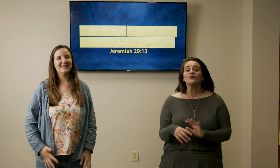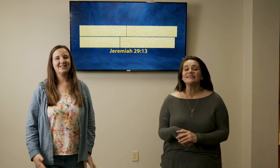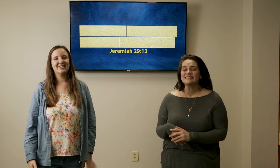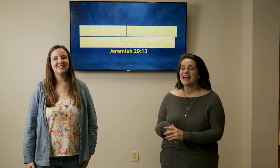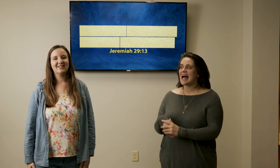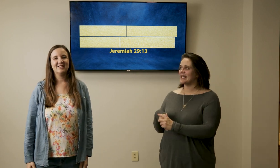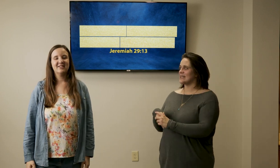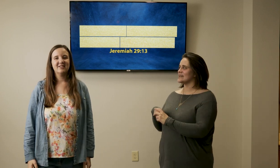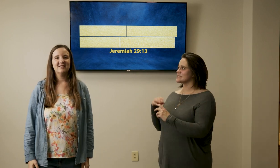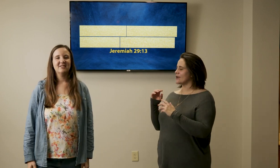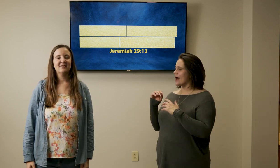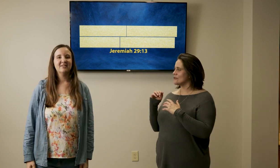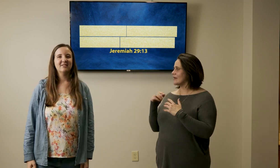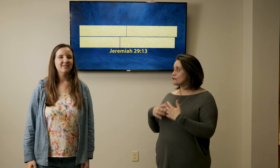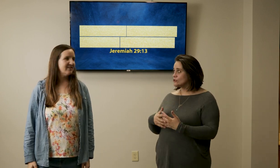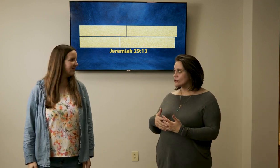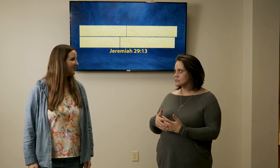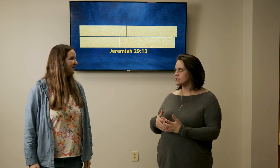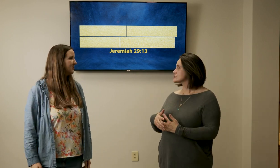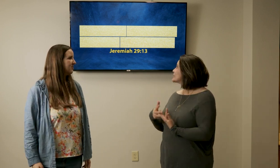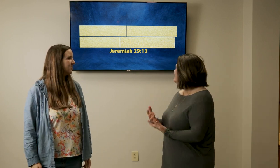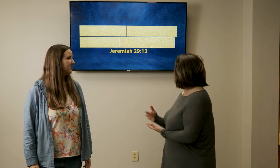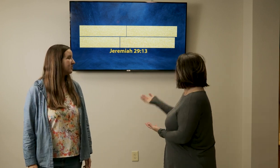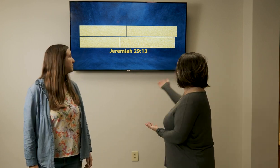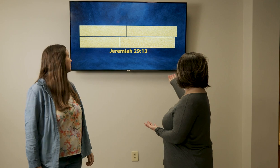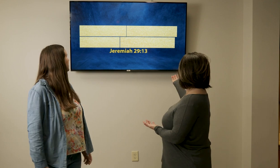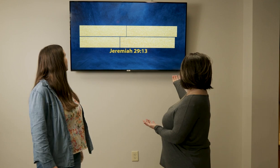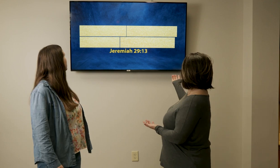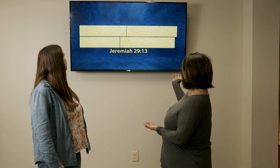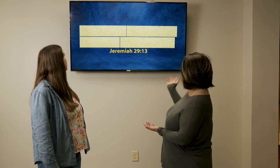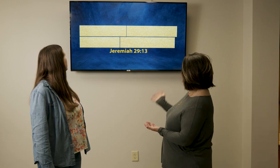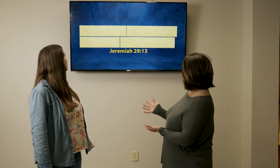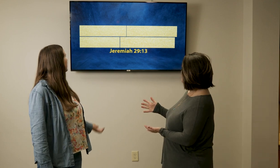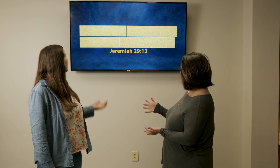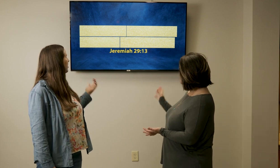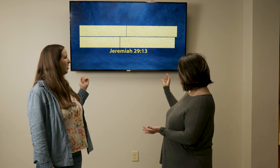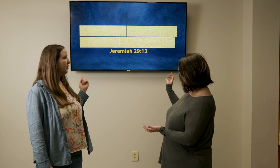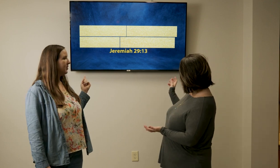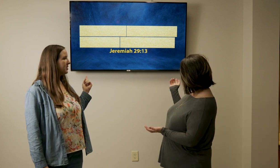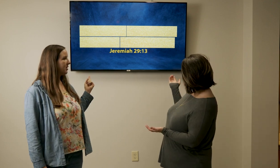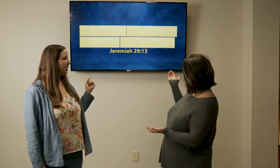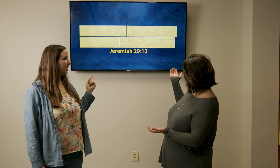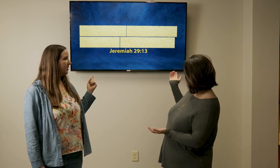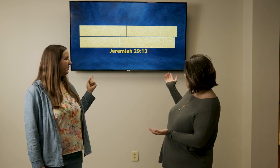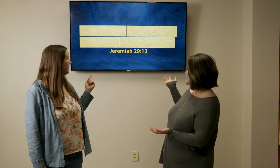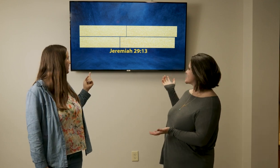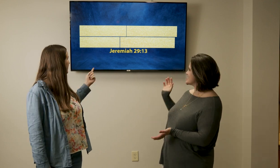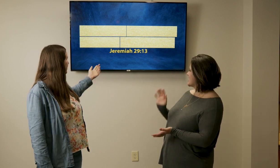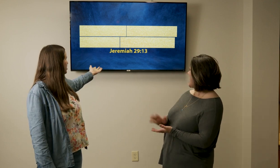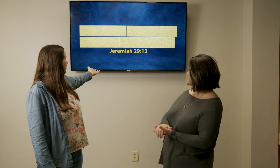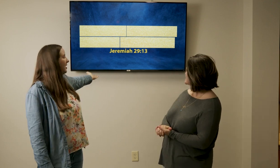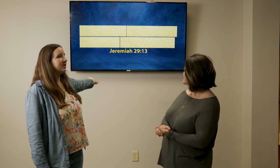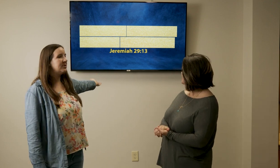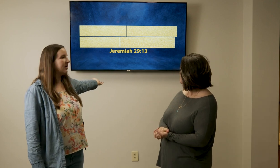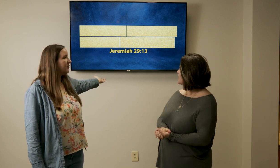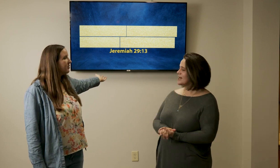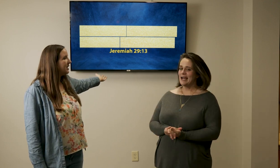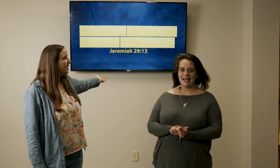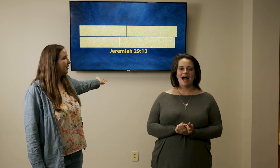do instead is if you notice on the screen all the words are gone except for Jeremiah 29 13 yeah